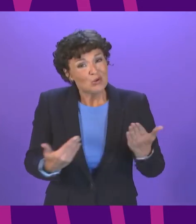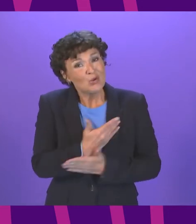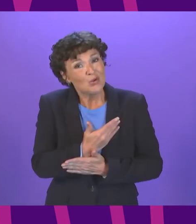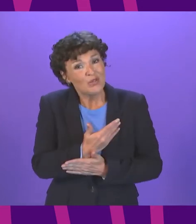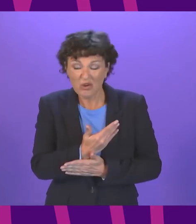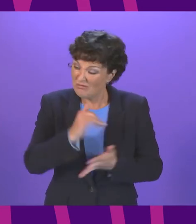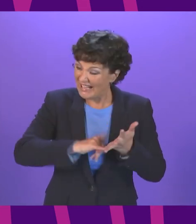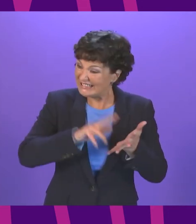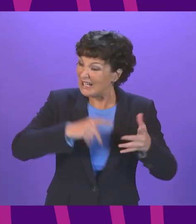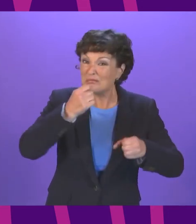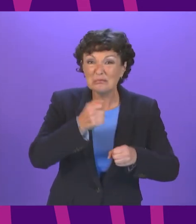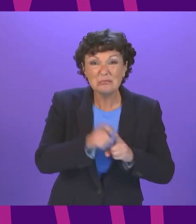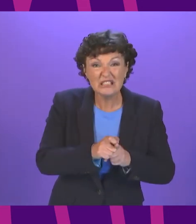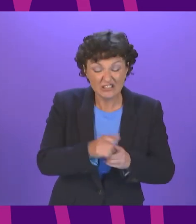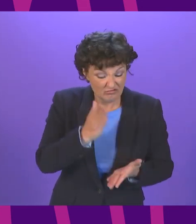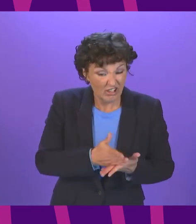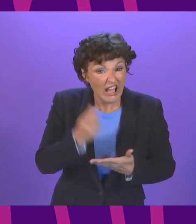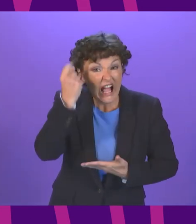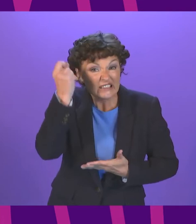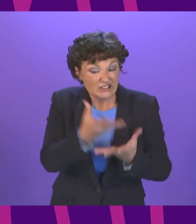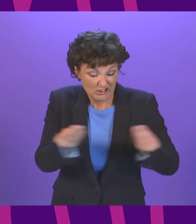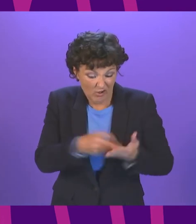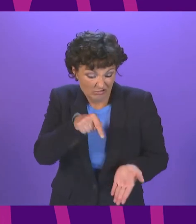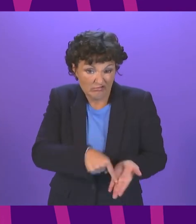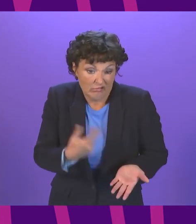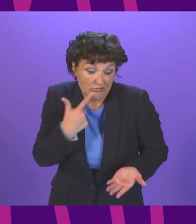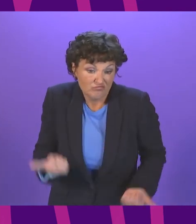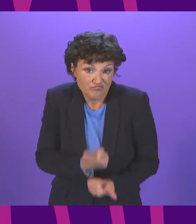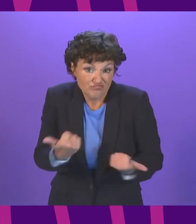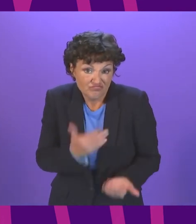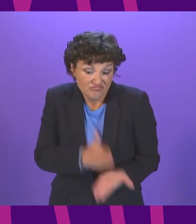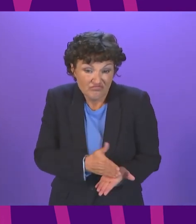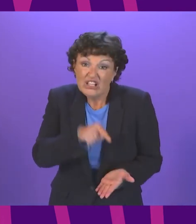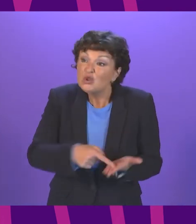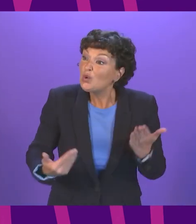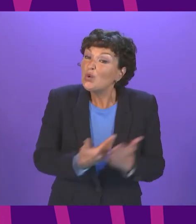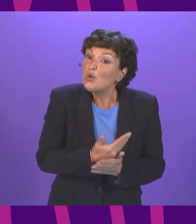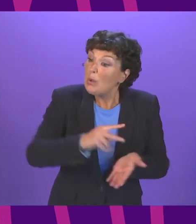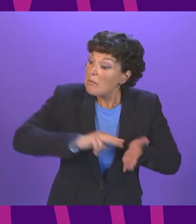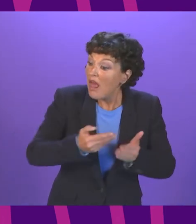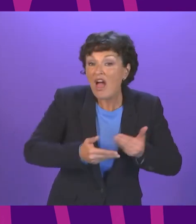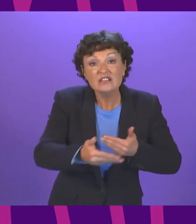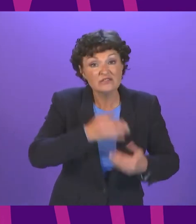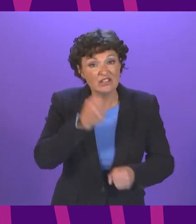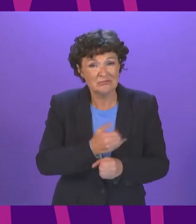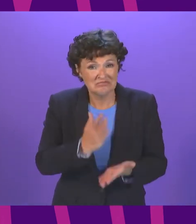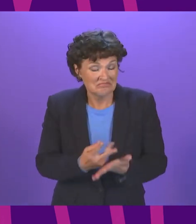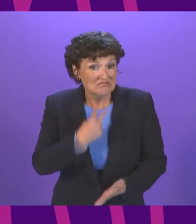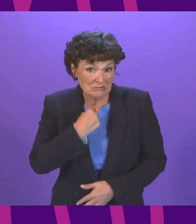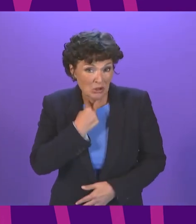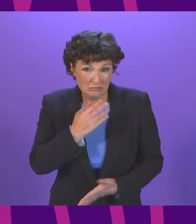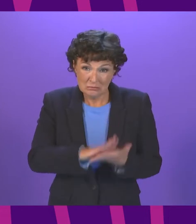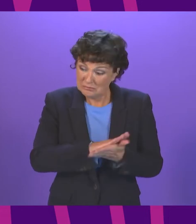from a party that's clearly run out of big ideas. This disappointing programme for government shows that there is a lack of ambition